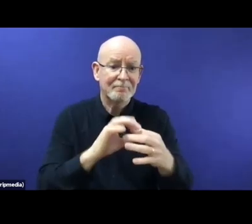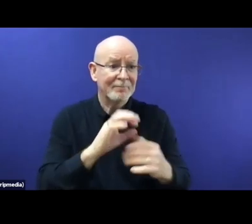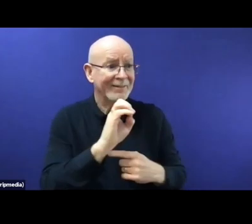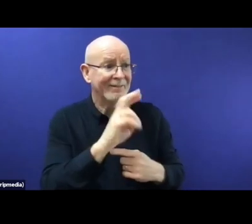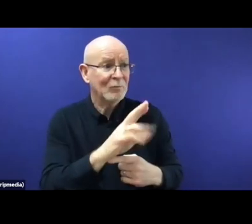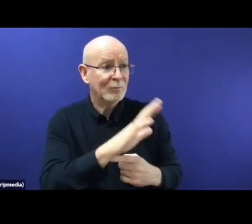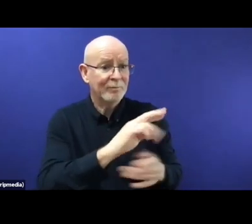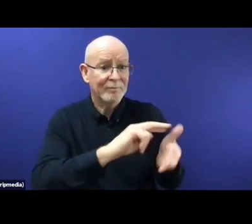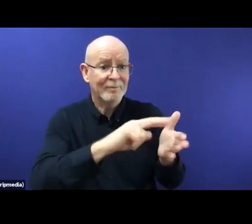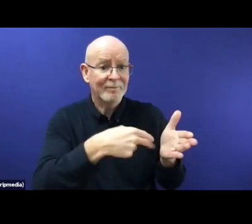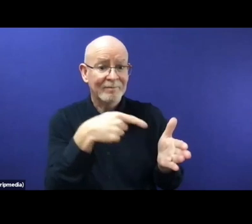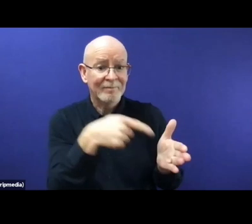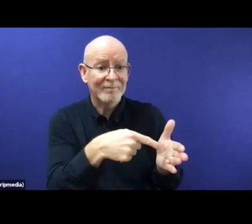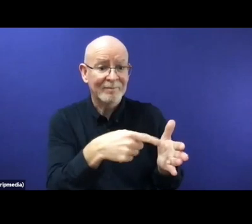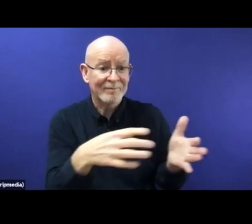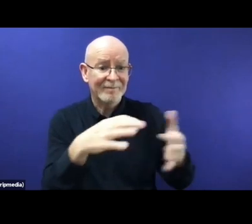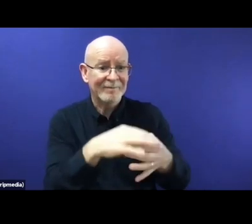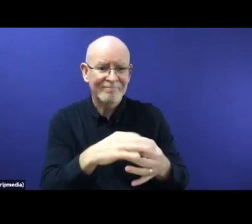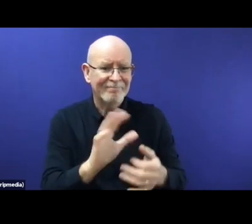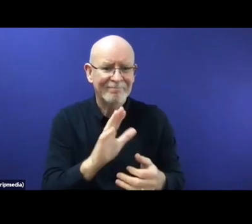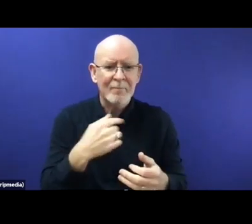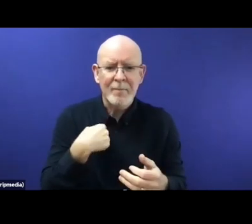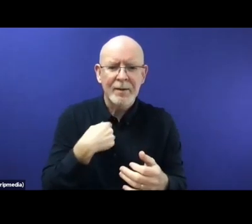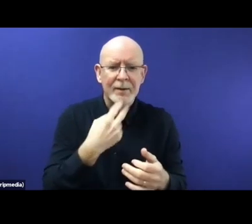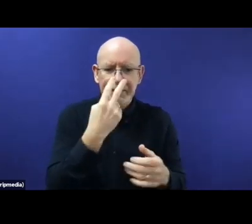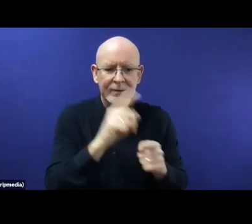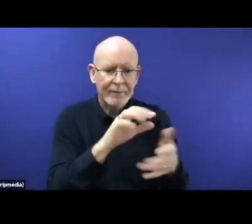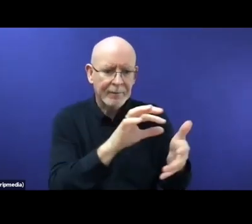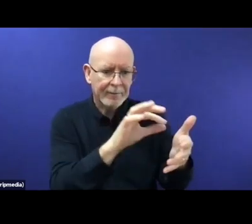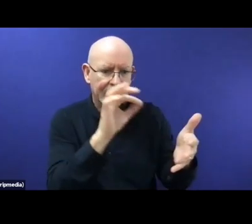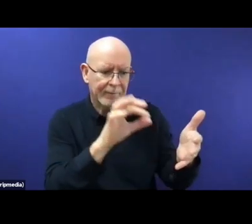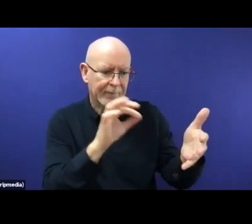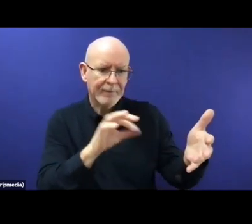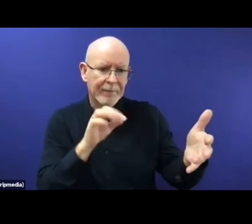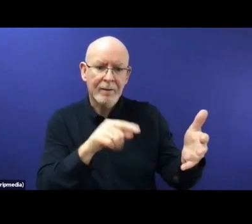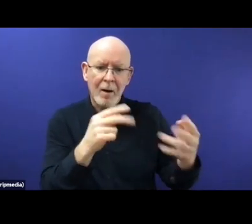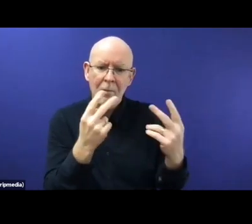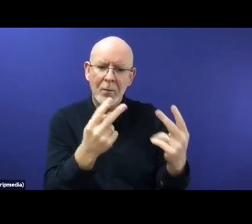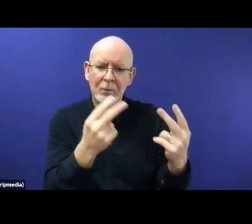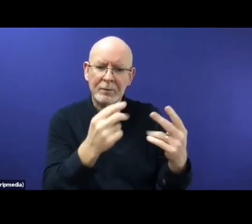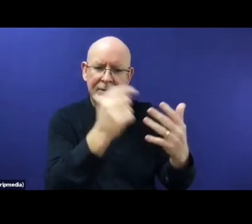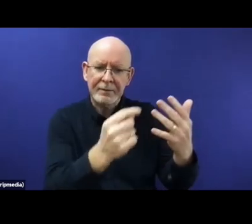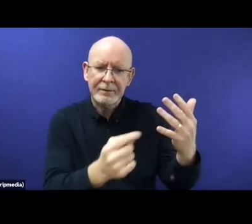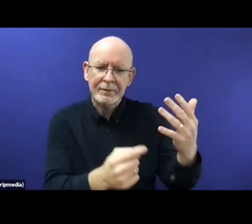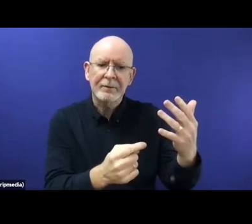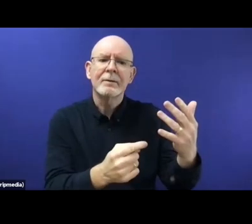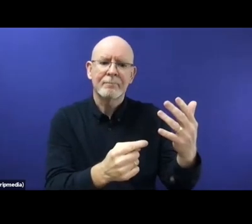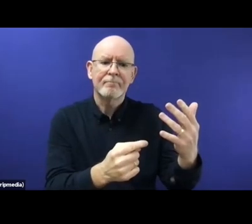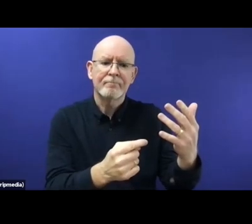brought forward by the Commission in its EU Pact presented in September